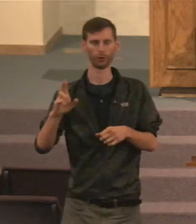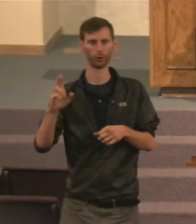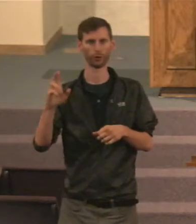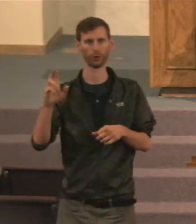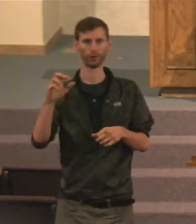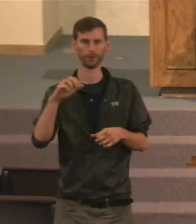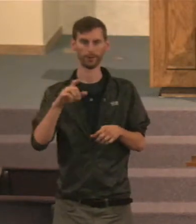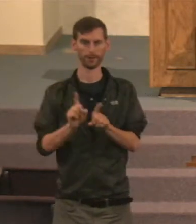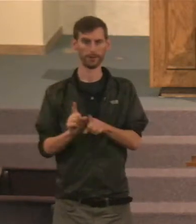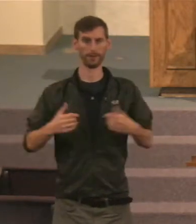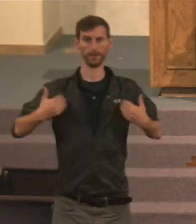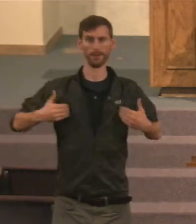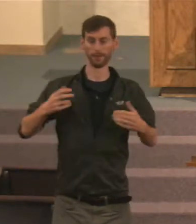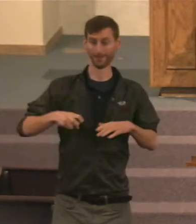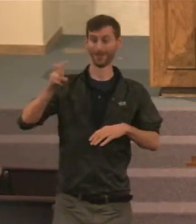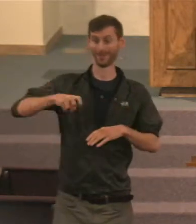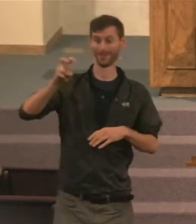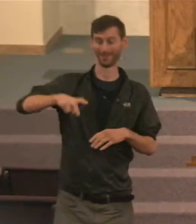older.